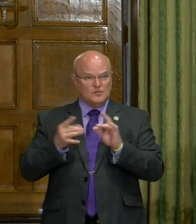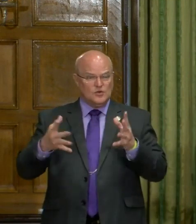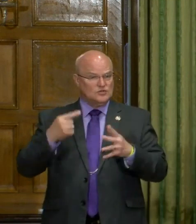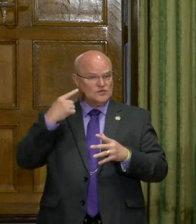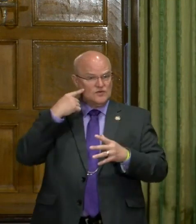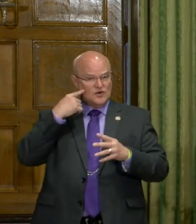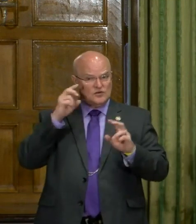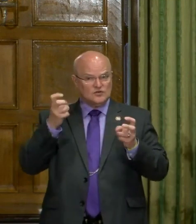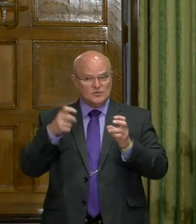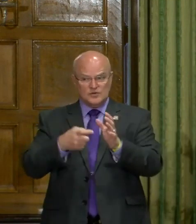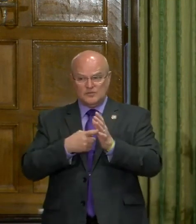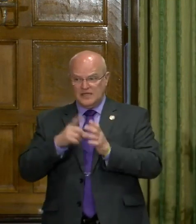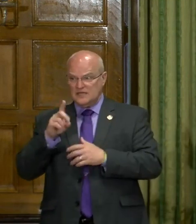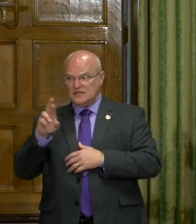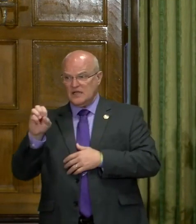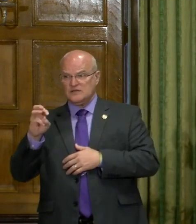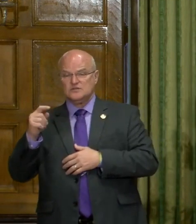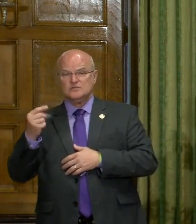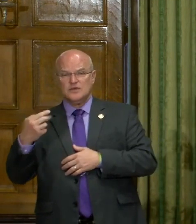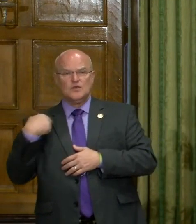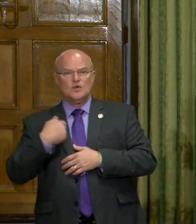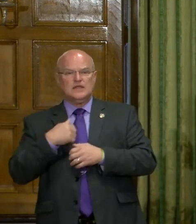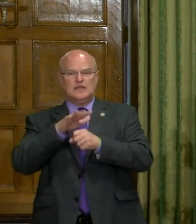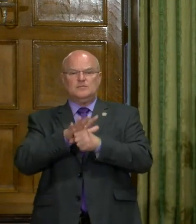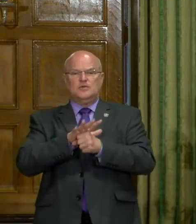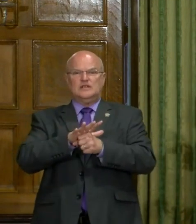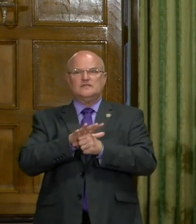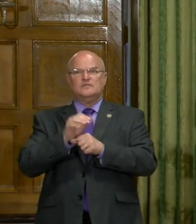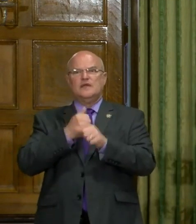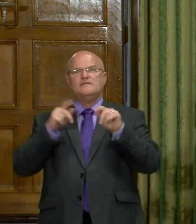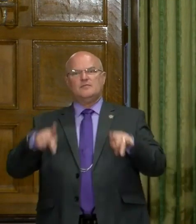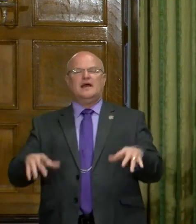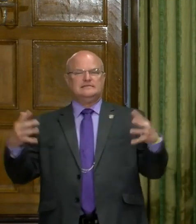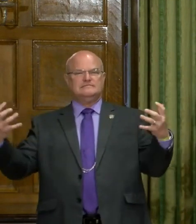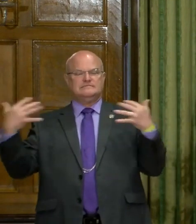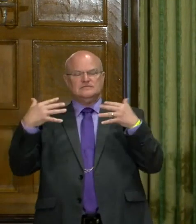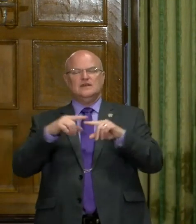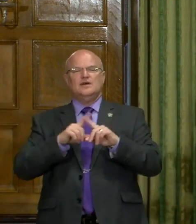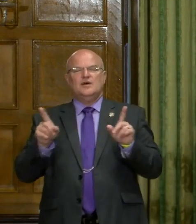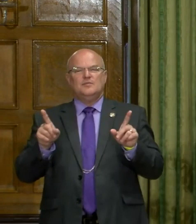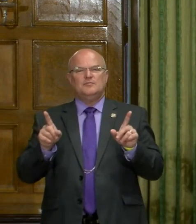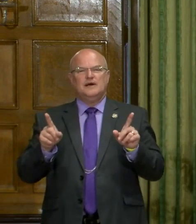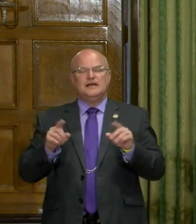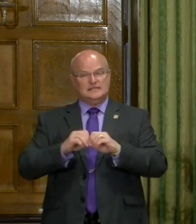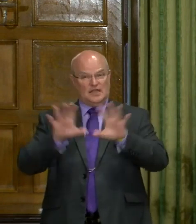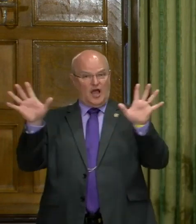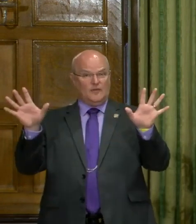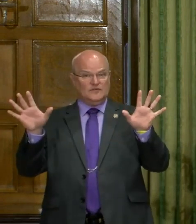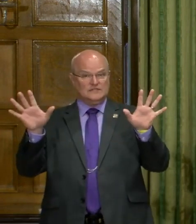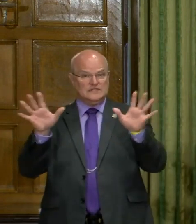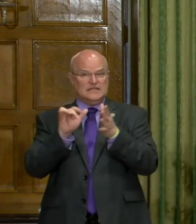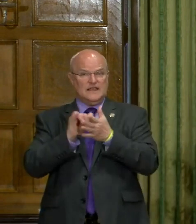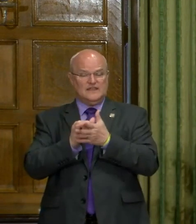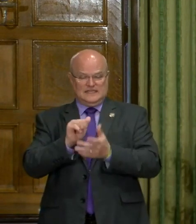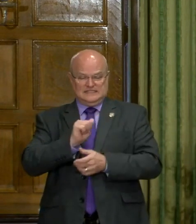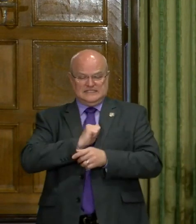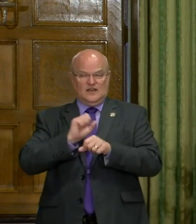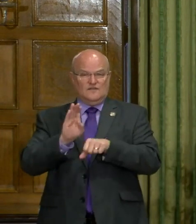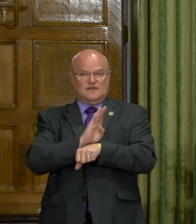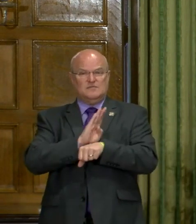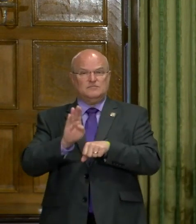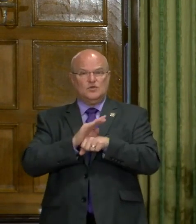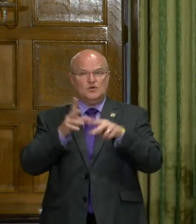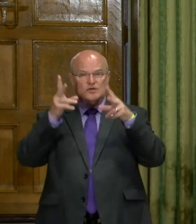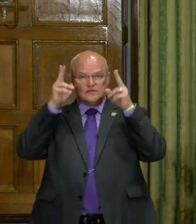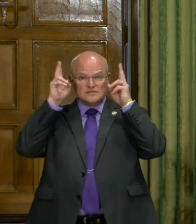What you've heard in terms of demand or Dr. Smith? Cause we're getting pressure from everybody. Uh, but you know, it's obviously the self employed